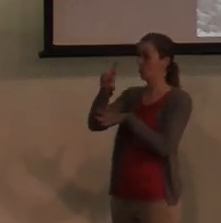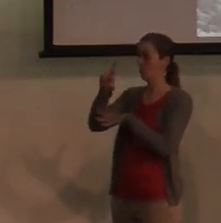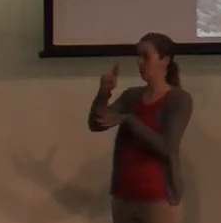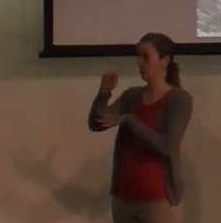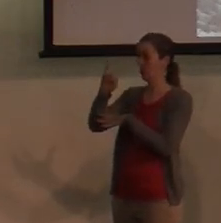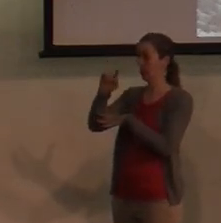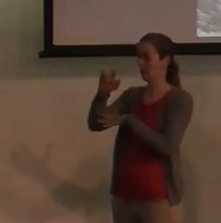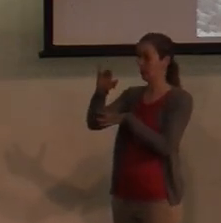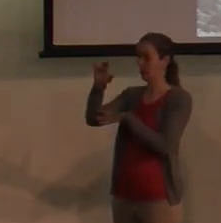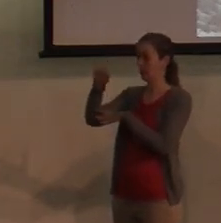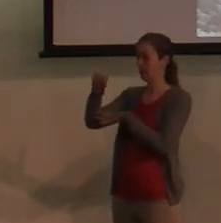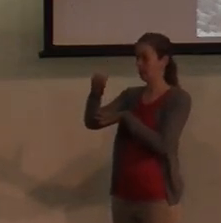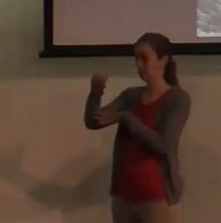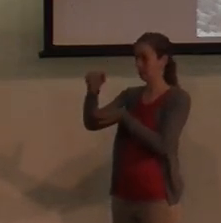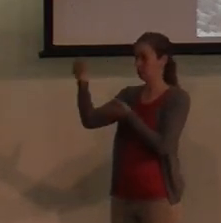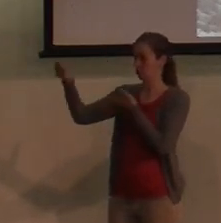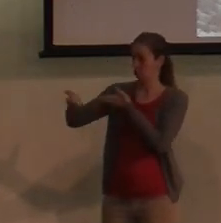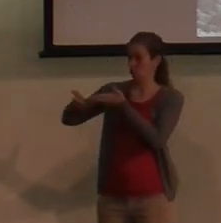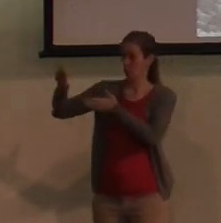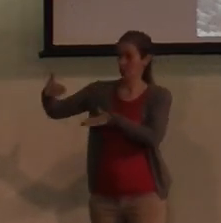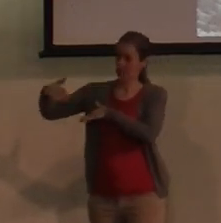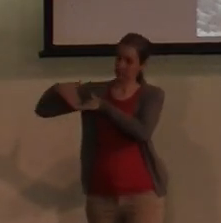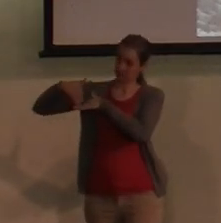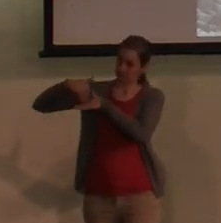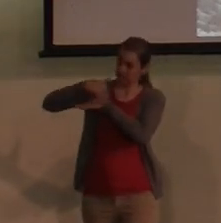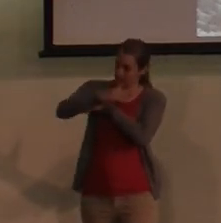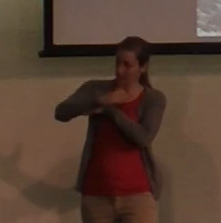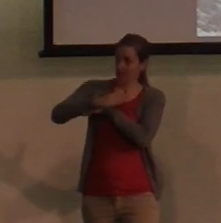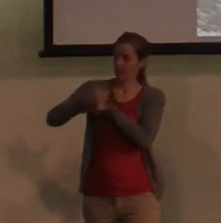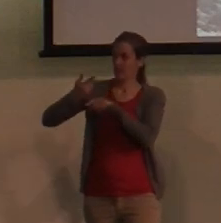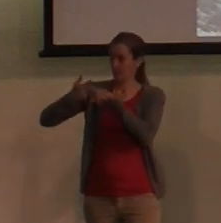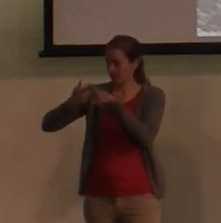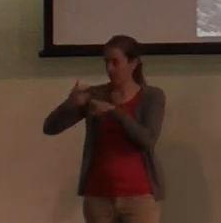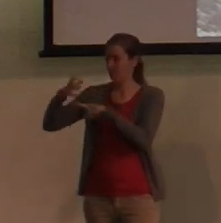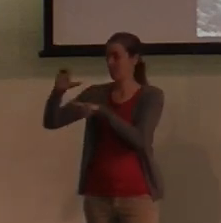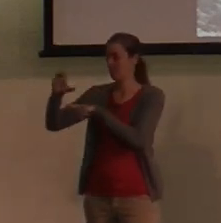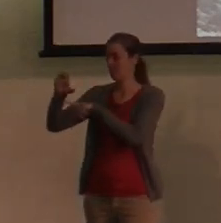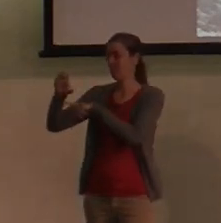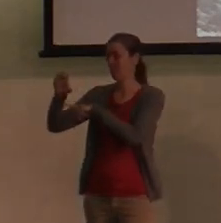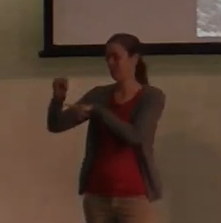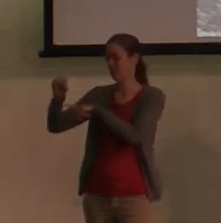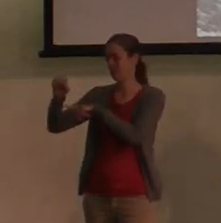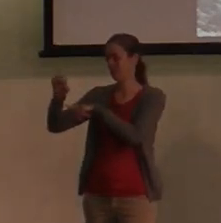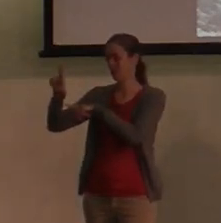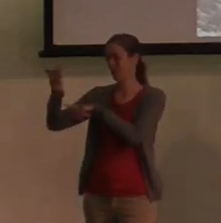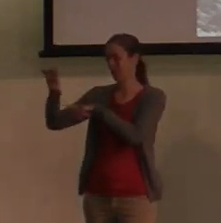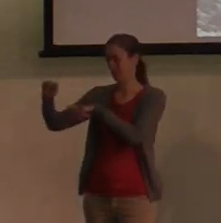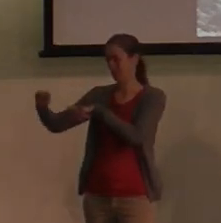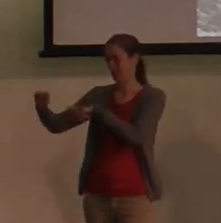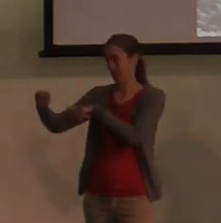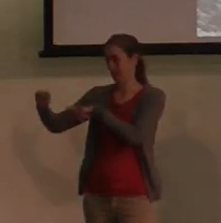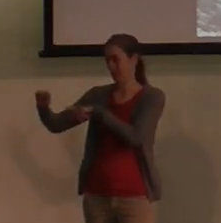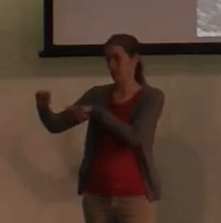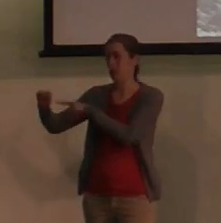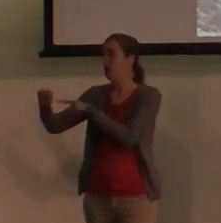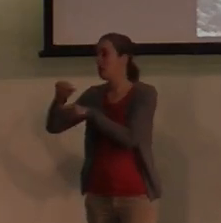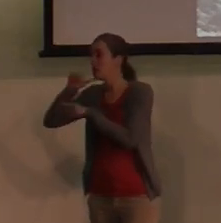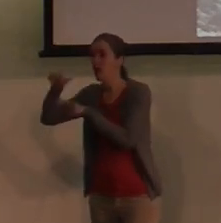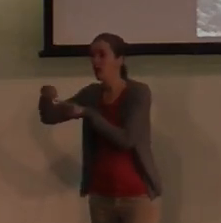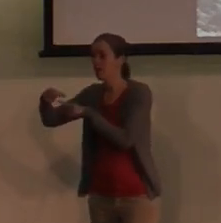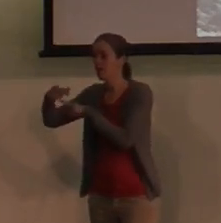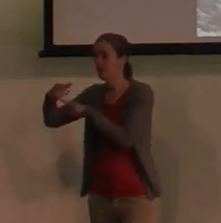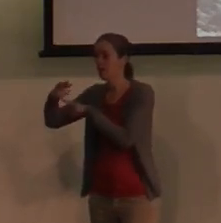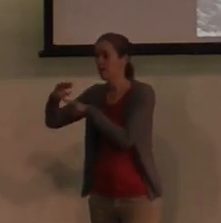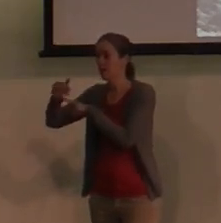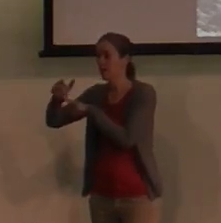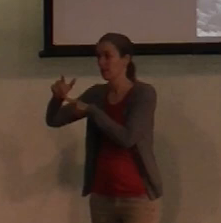servants from Caesarea, which isn't Caesarea Philippi. It's off